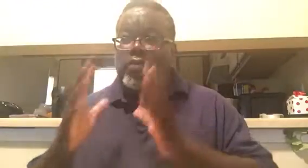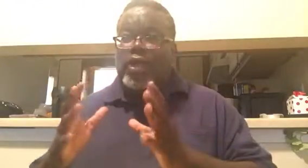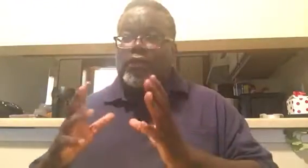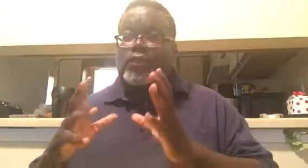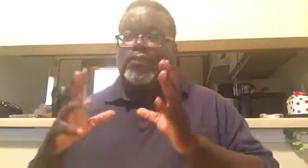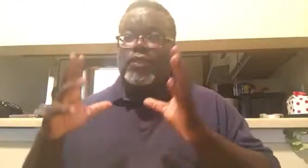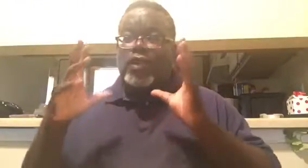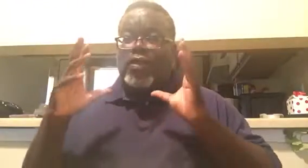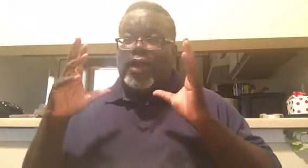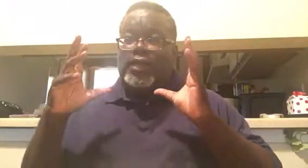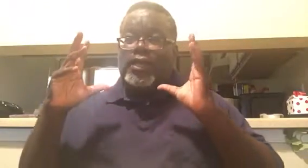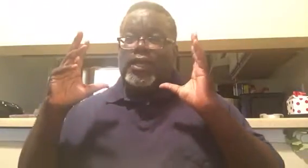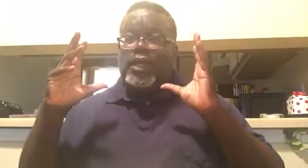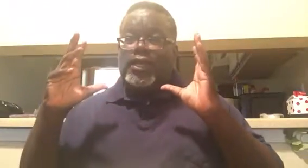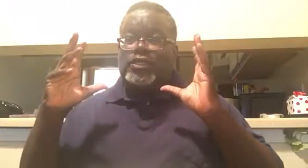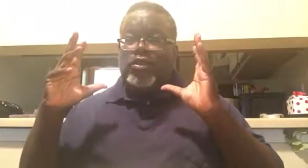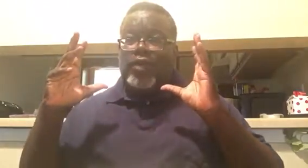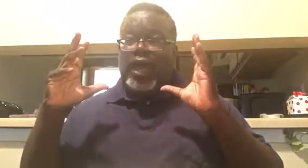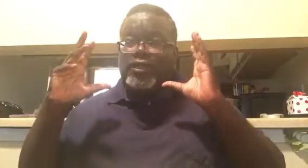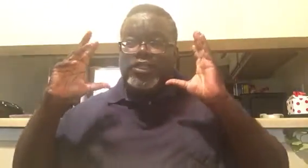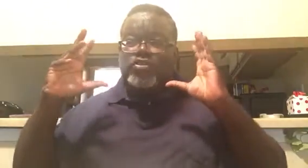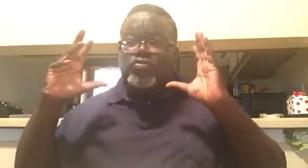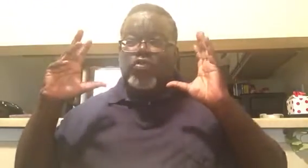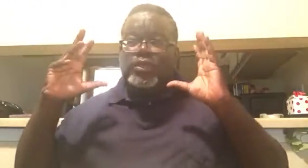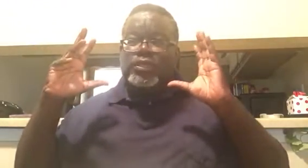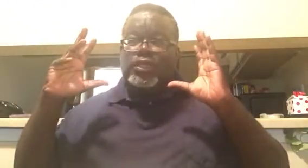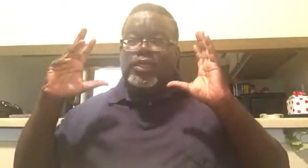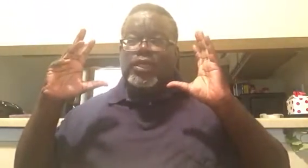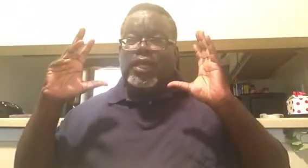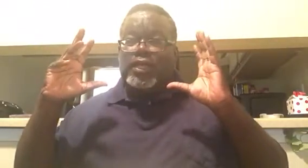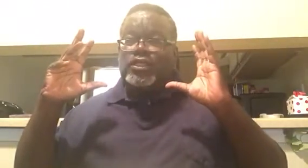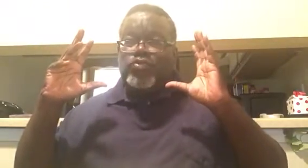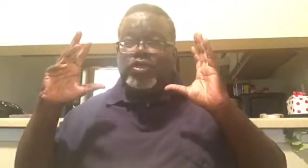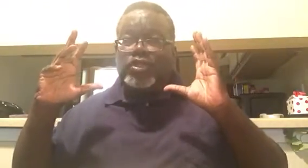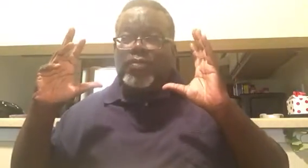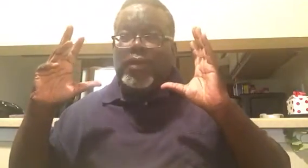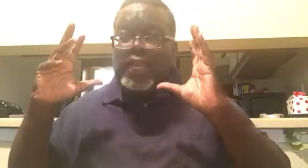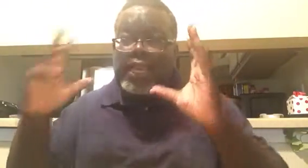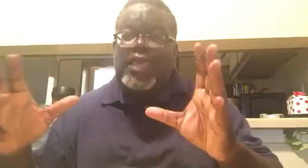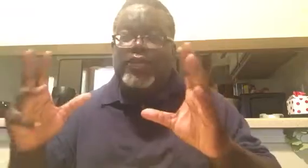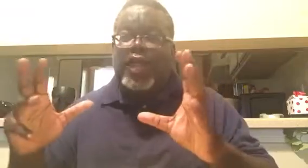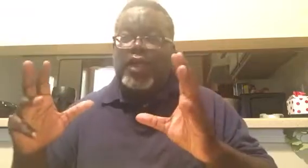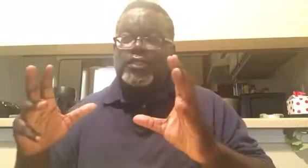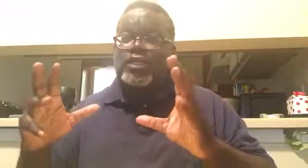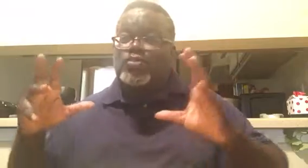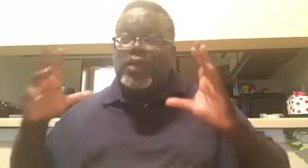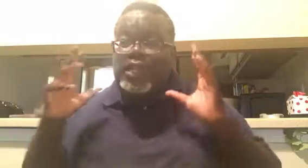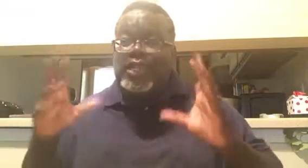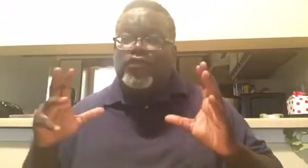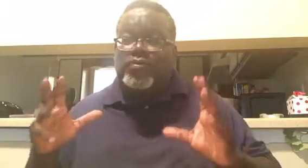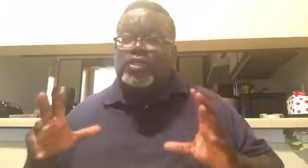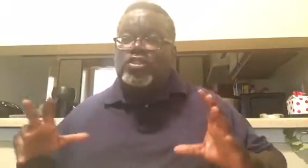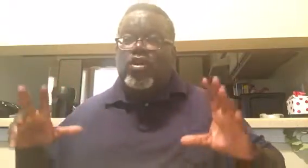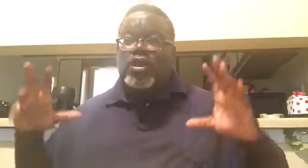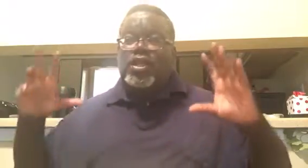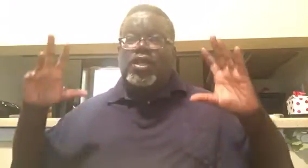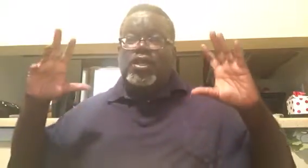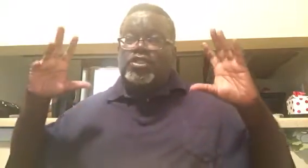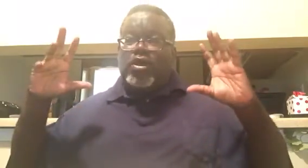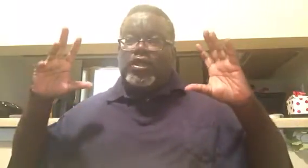month. All right. And so I just want to, I just want you to believe God, just believe them and start and start